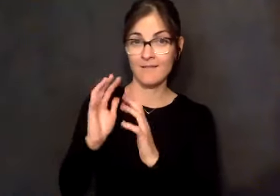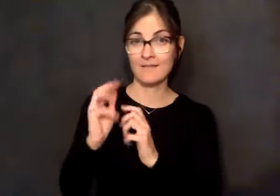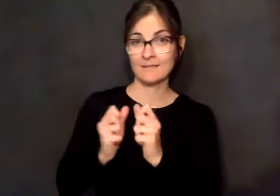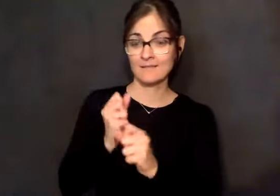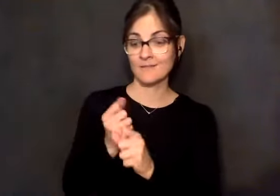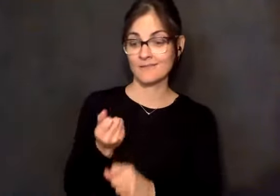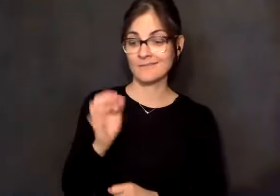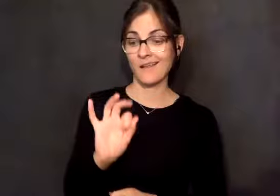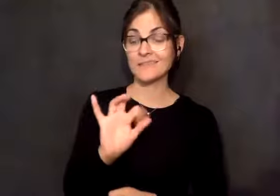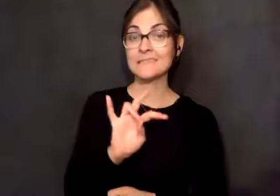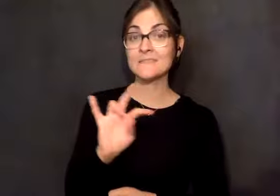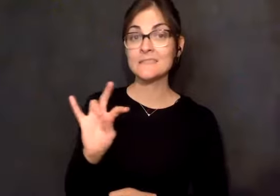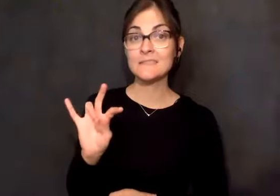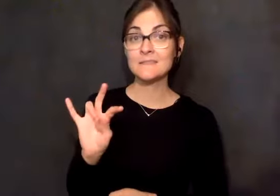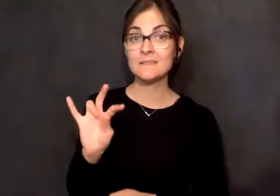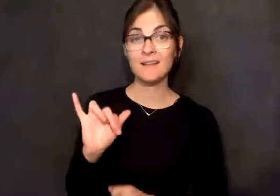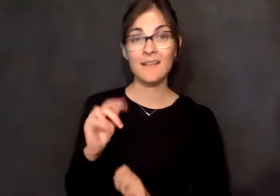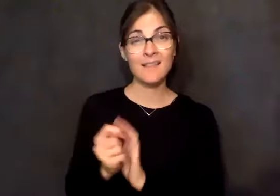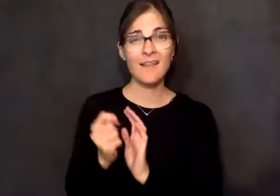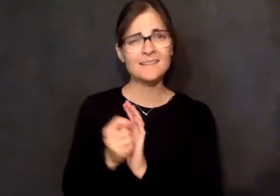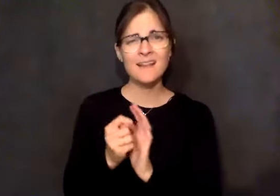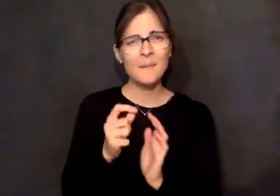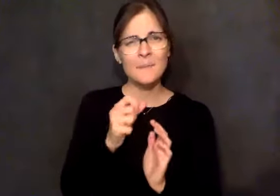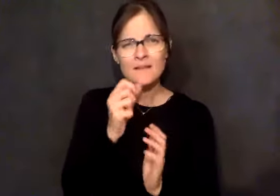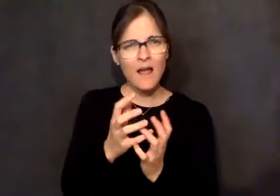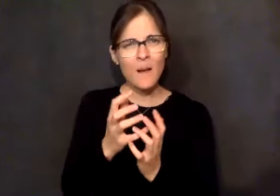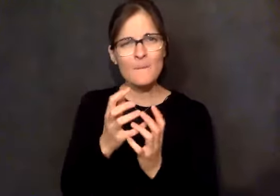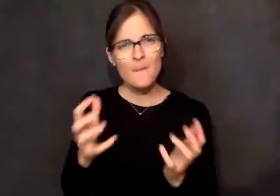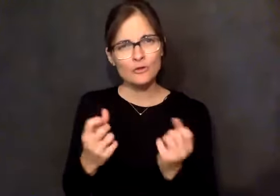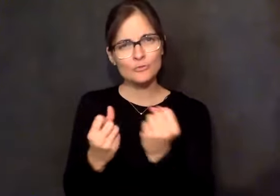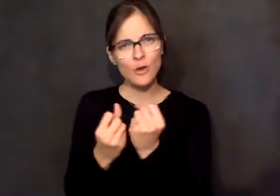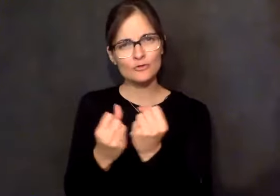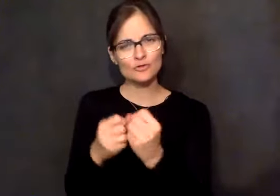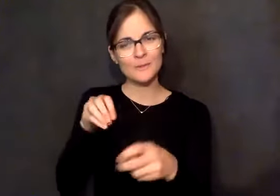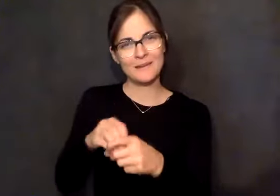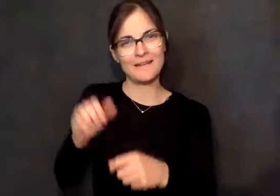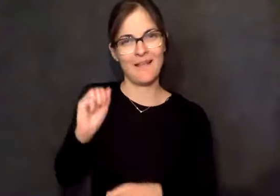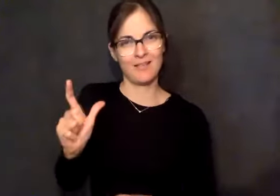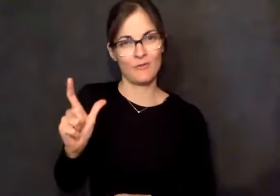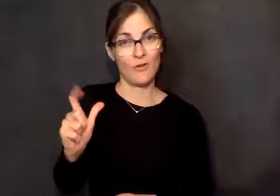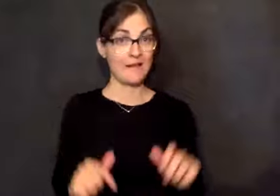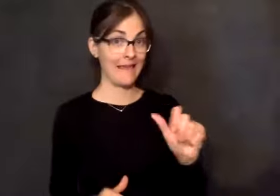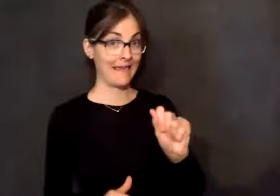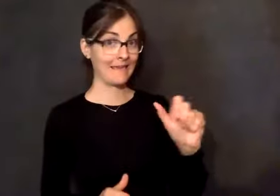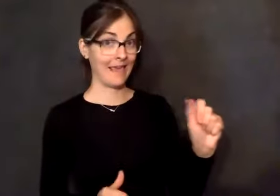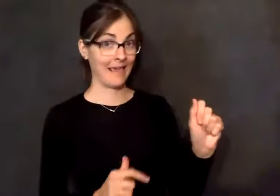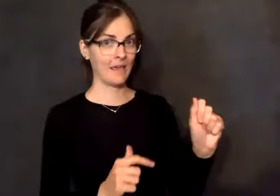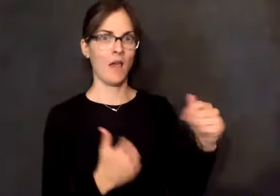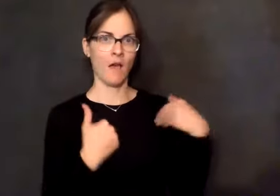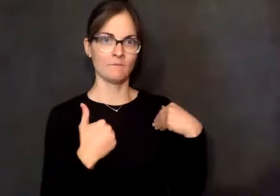back in 1977, there wasn't a lot of sponsorship in Al-Anon, but you heard a lot about it in